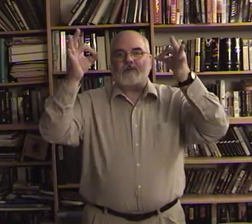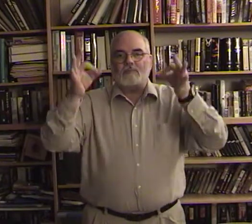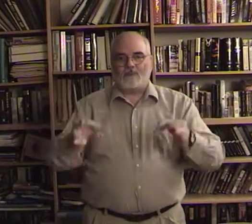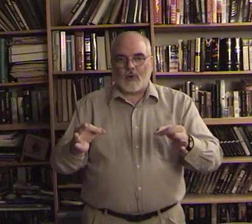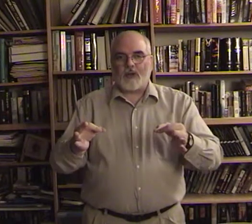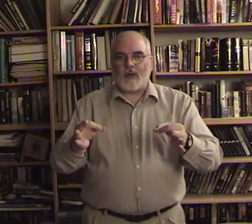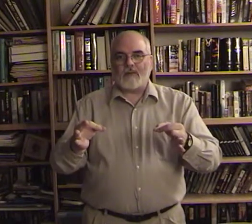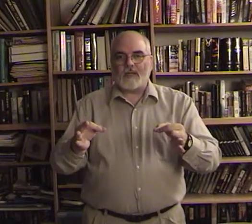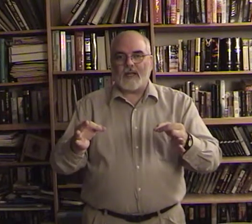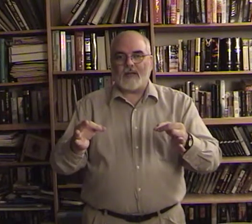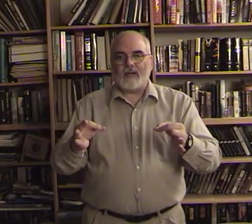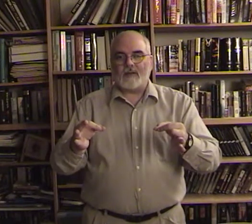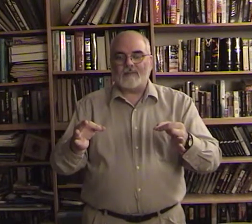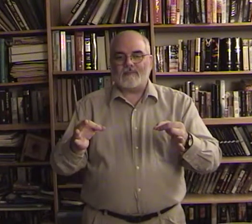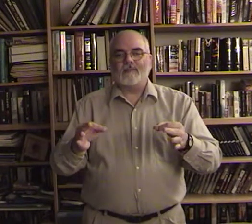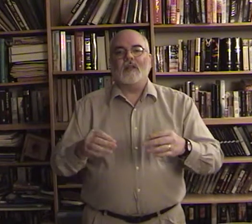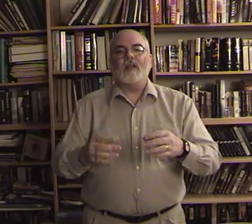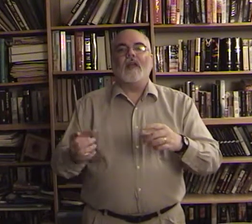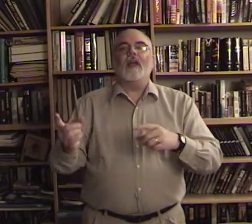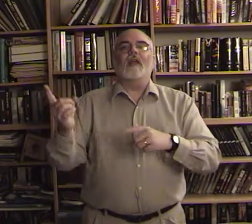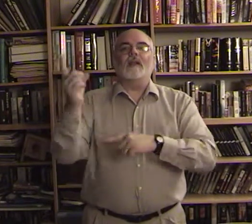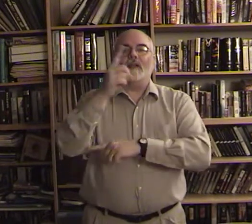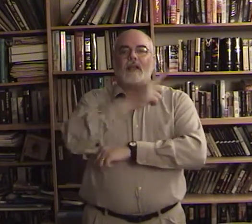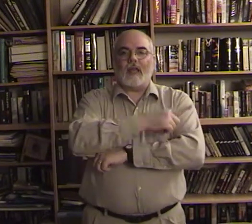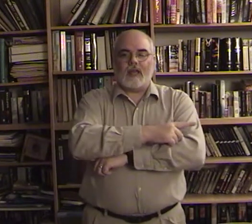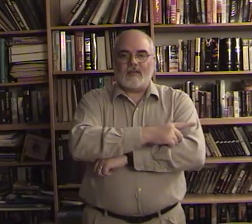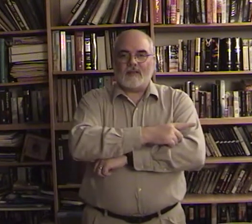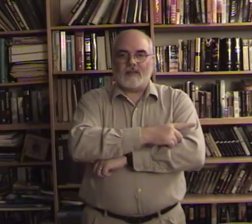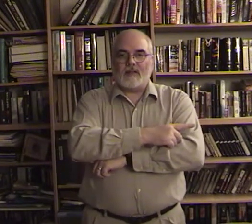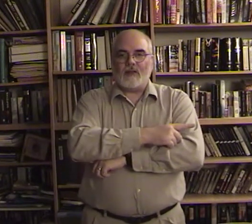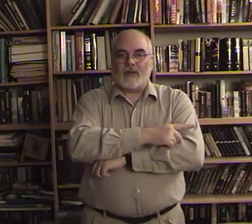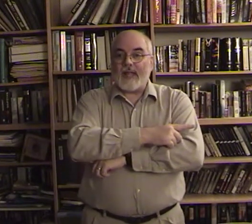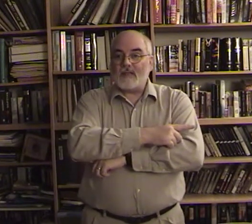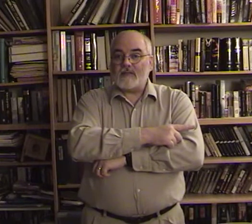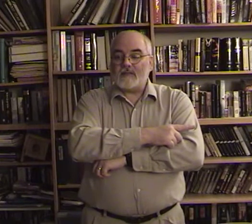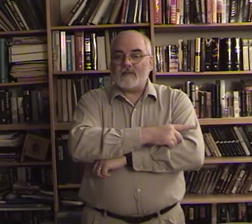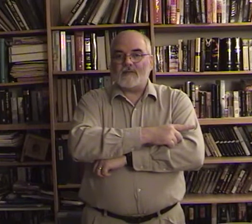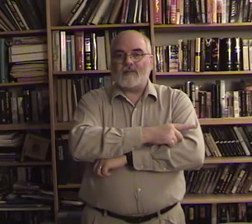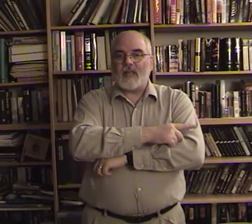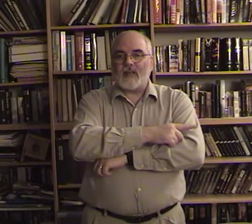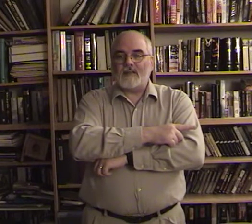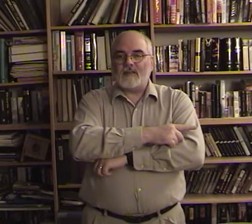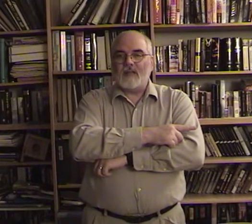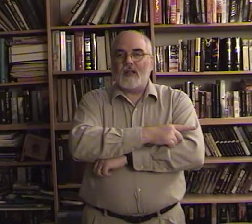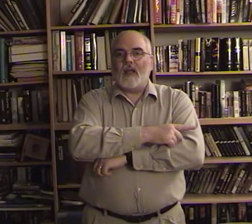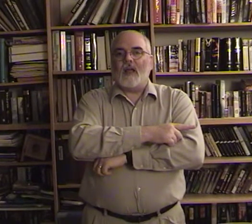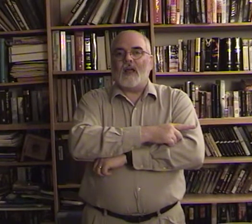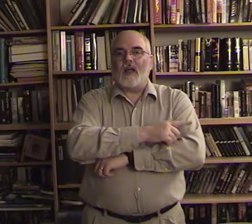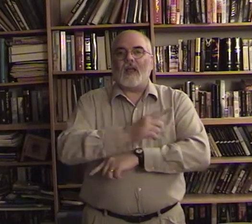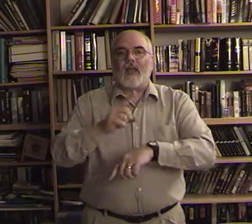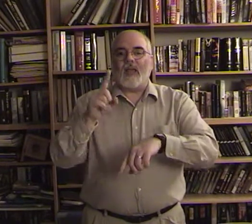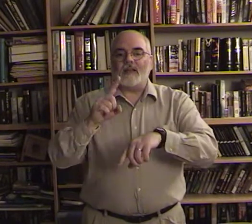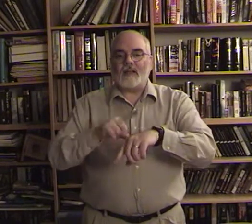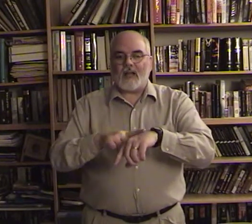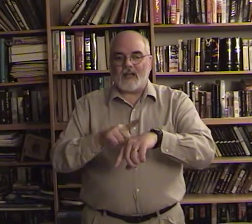undecided days or dates days uh and times